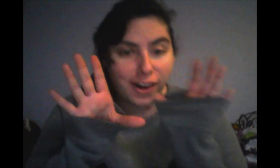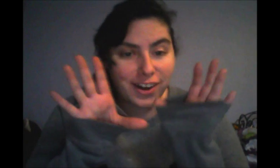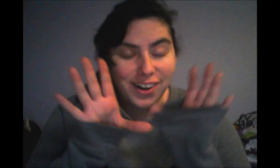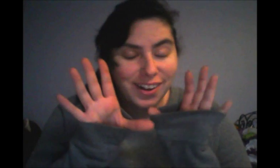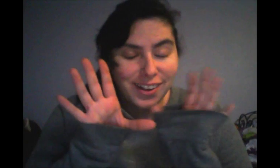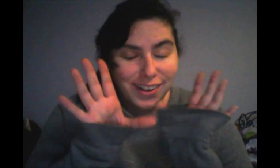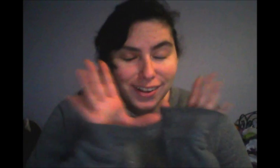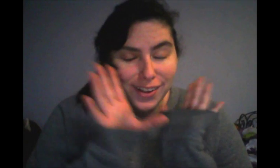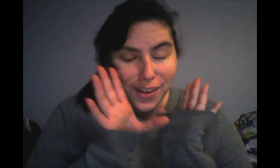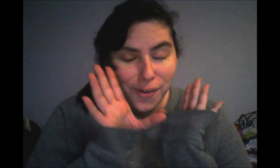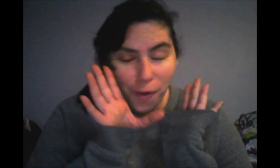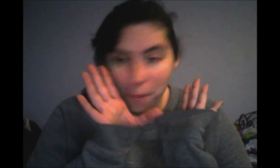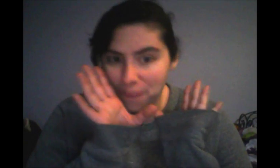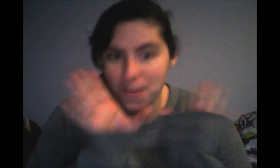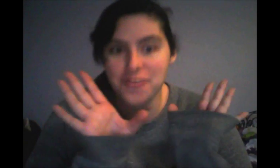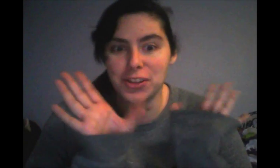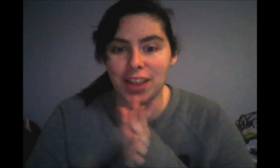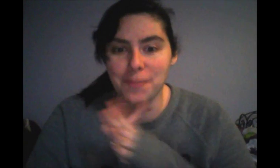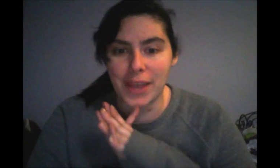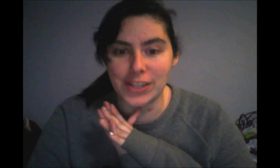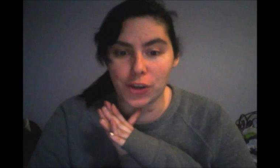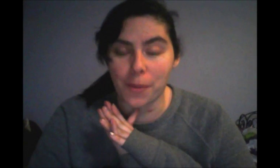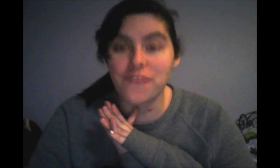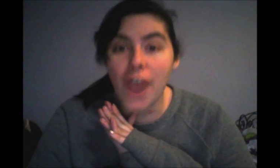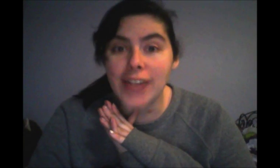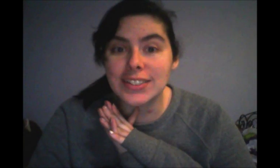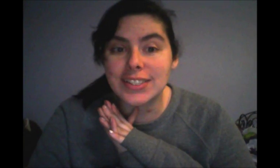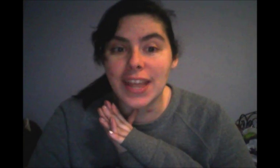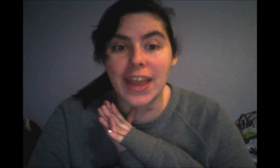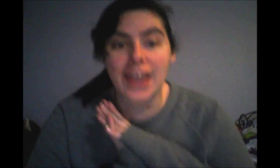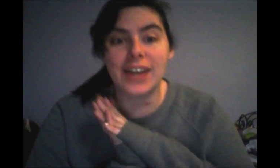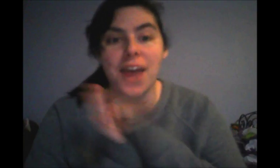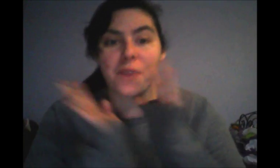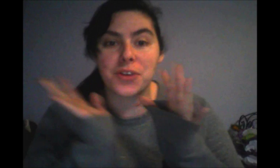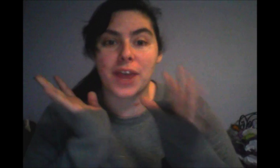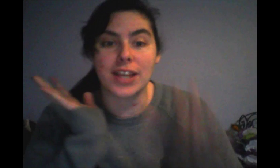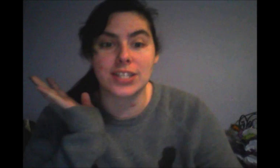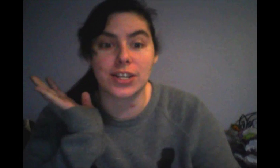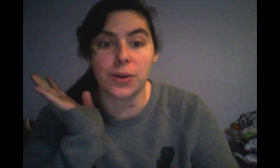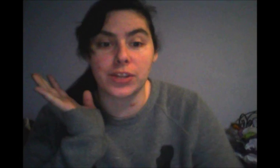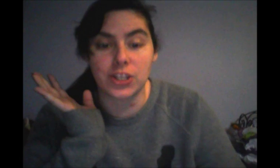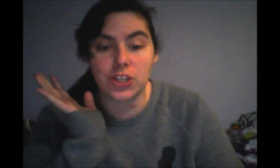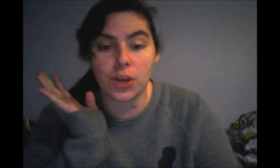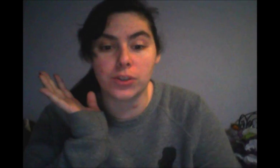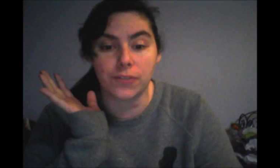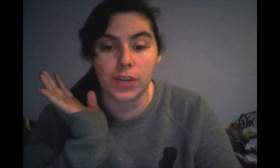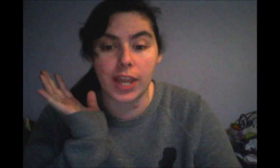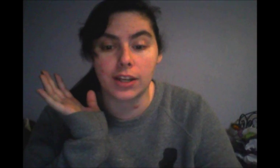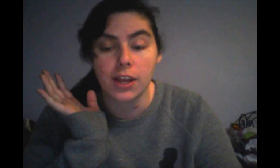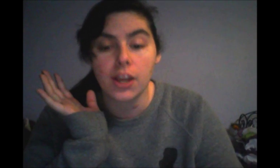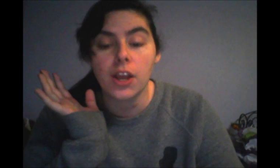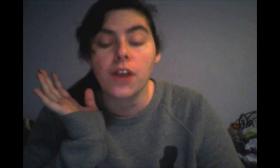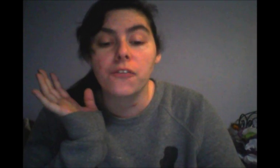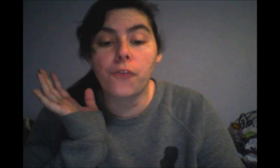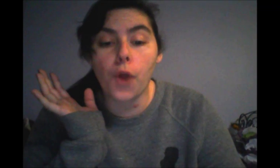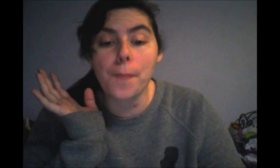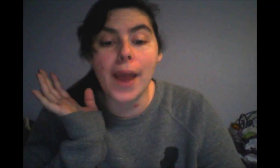all my favorite Long Island bands and all my friends, and I want you guys to go to these shows if you can. For my